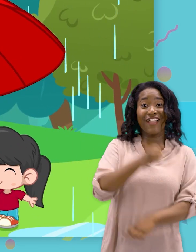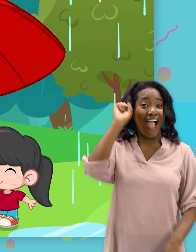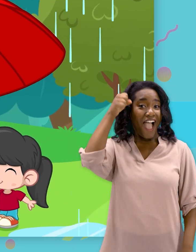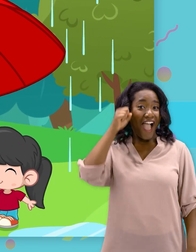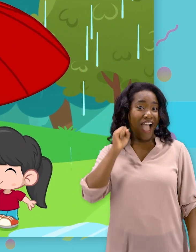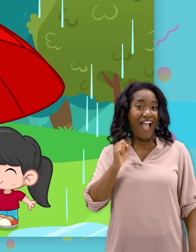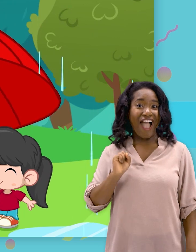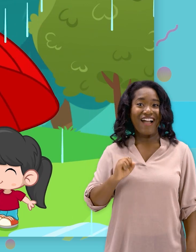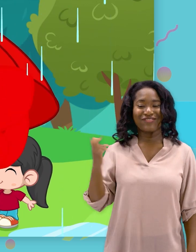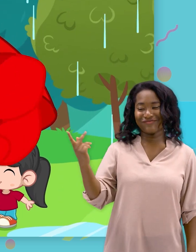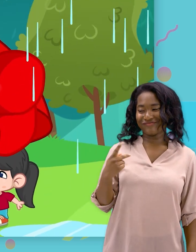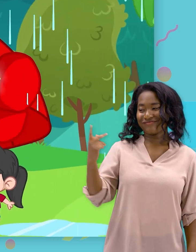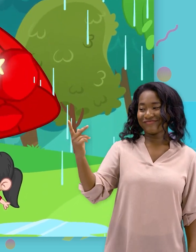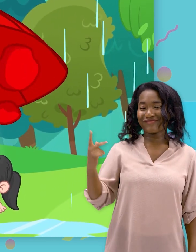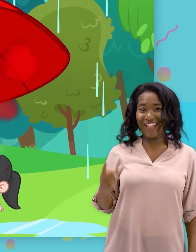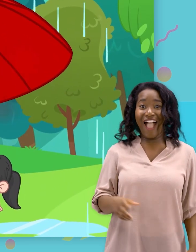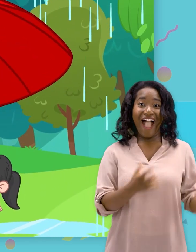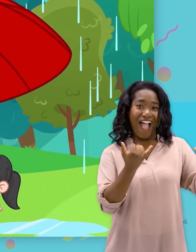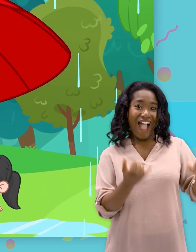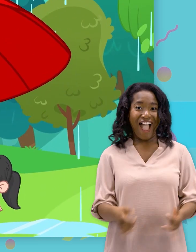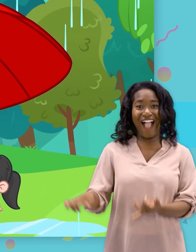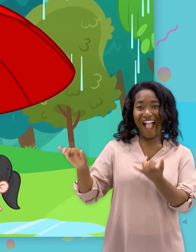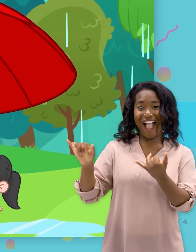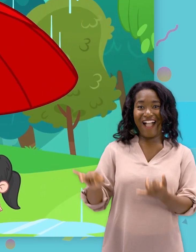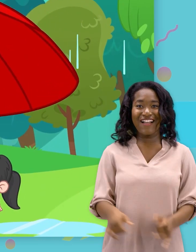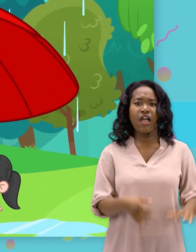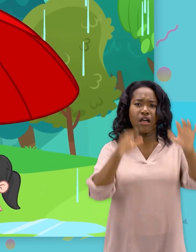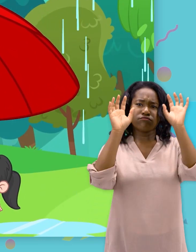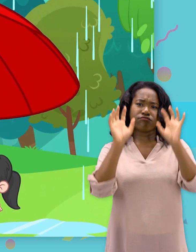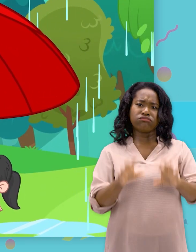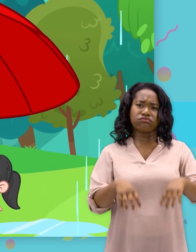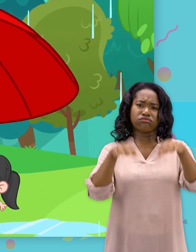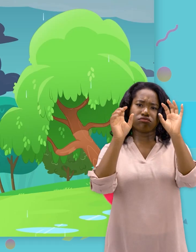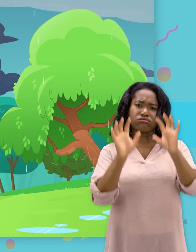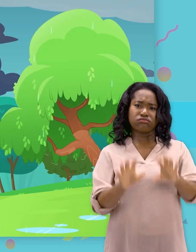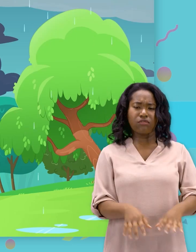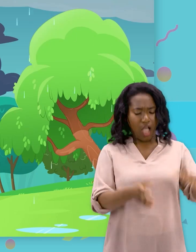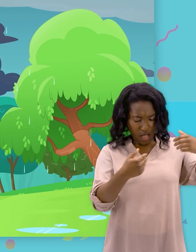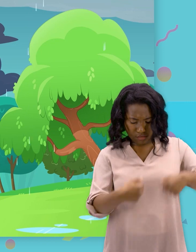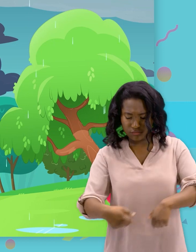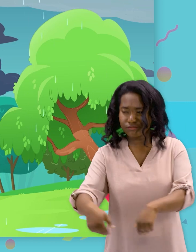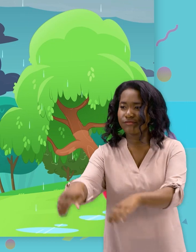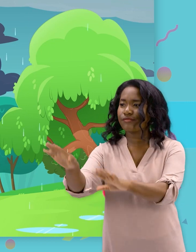Sarah wants to play. Sarah rain, go away.